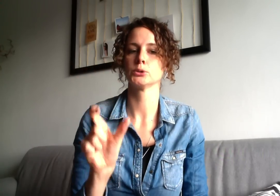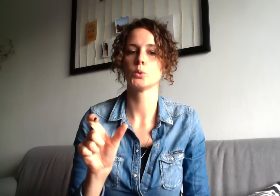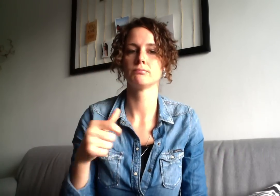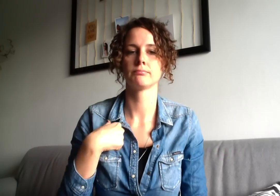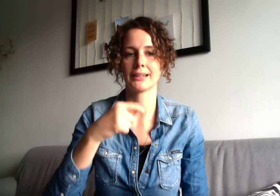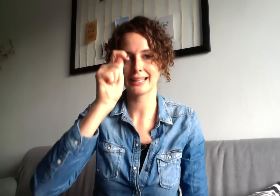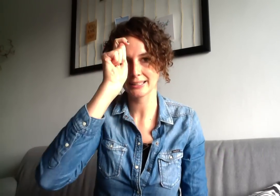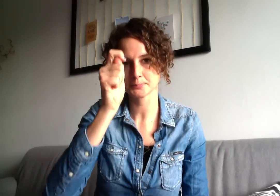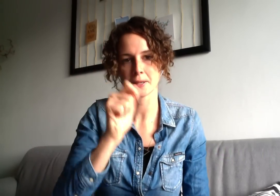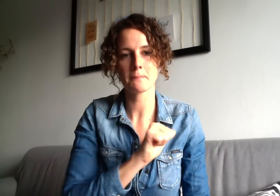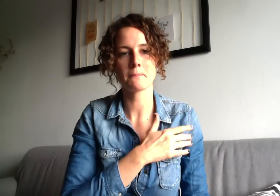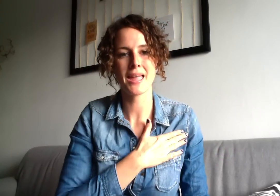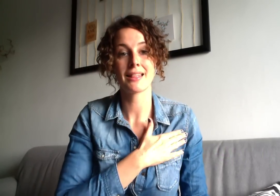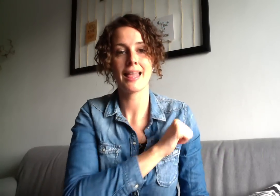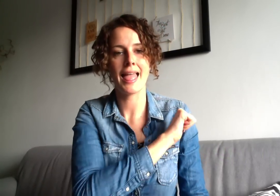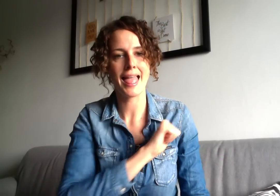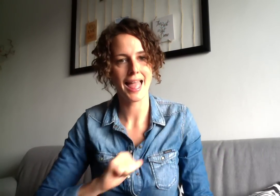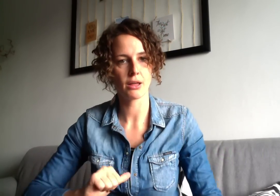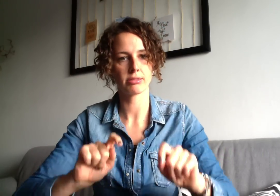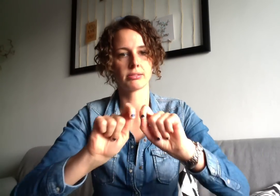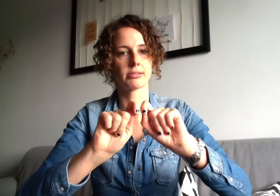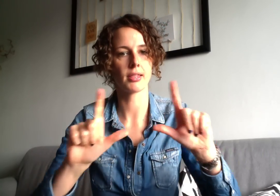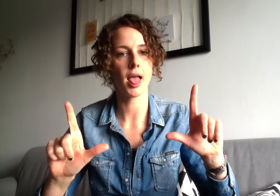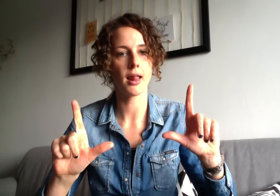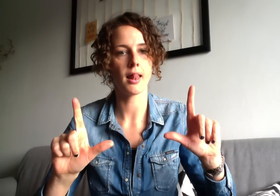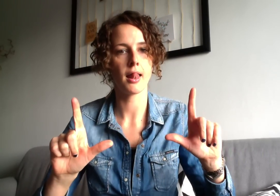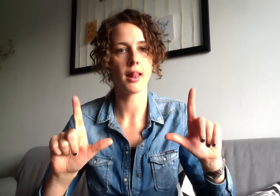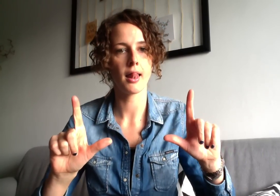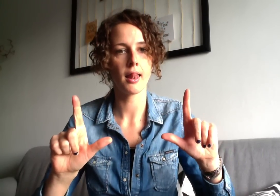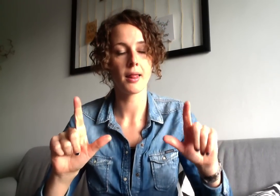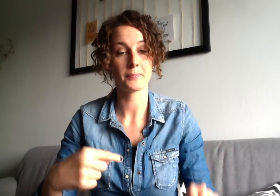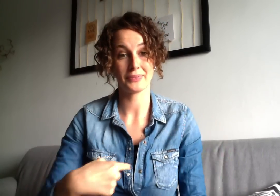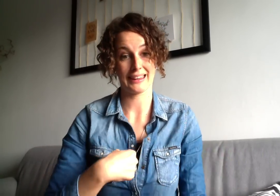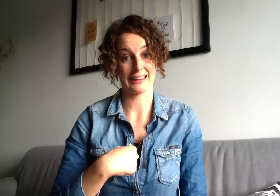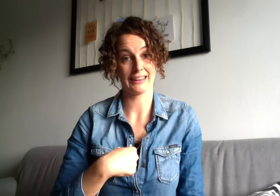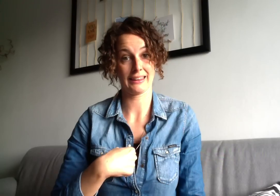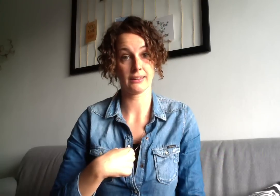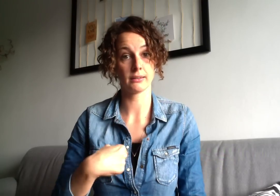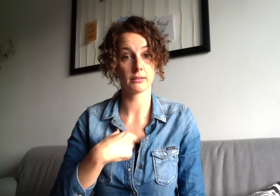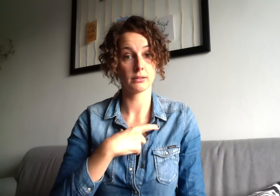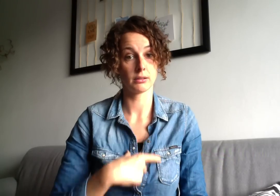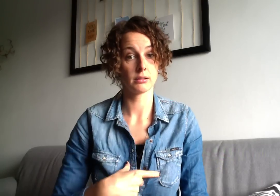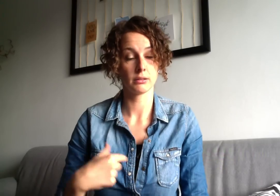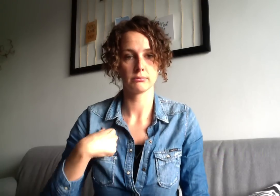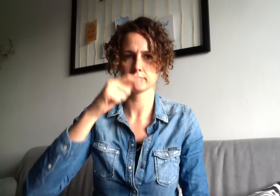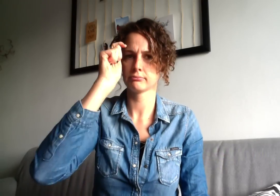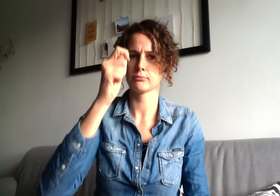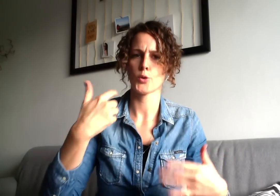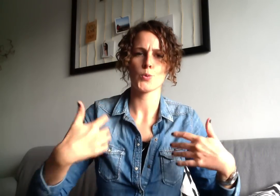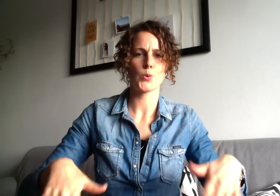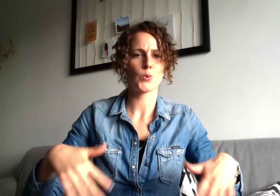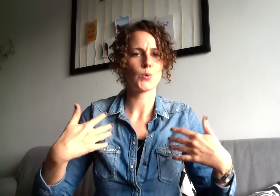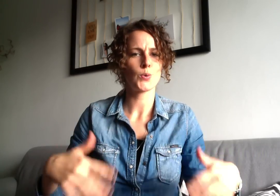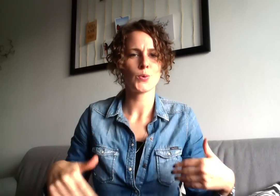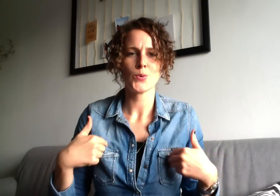it's very